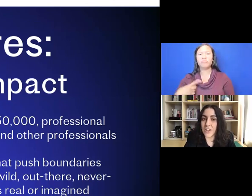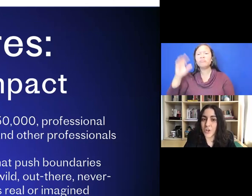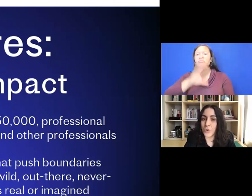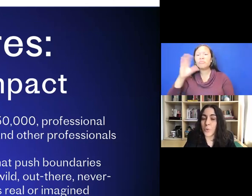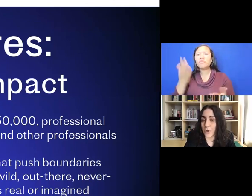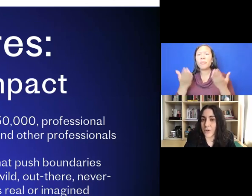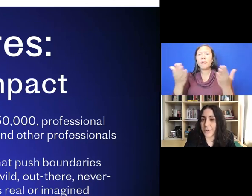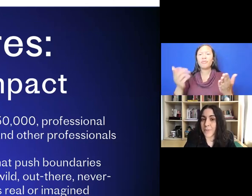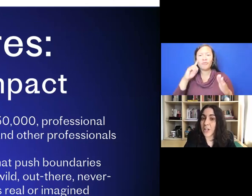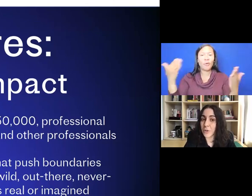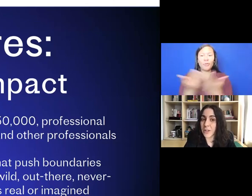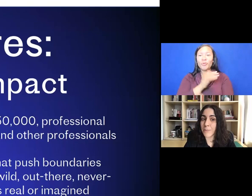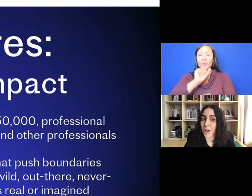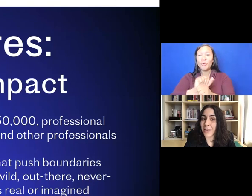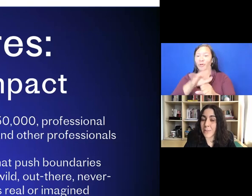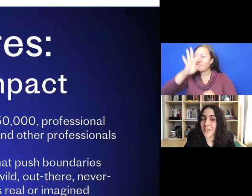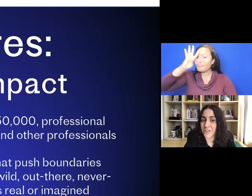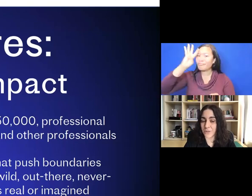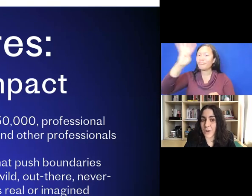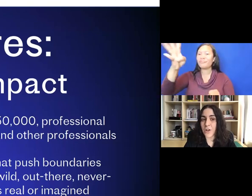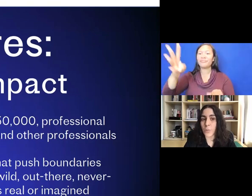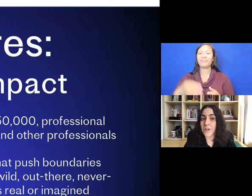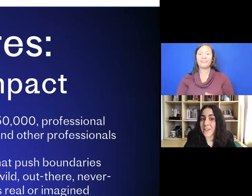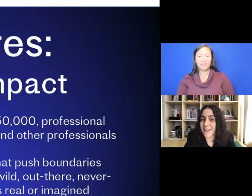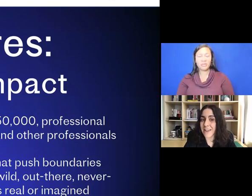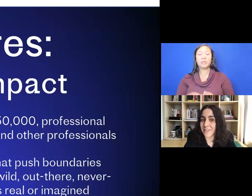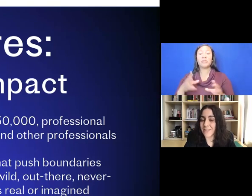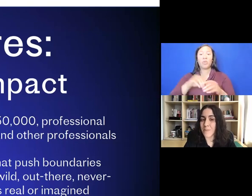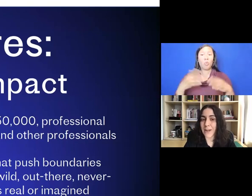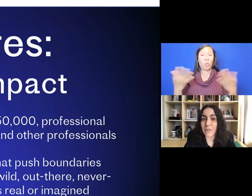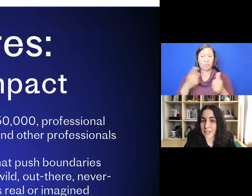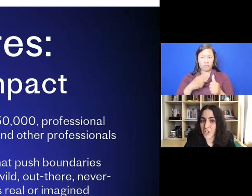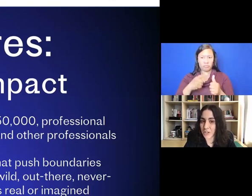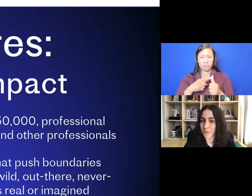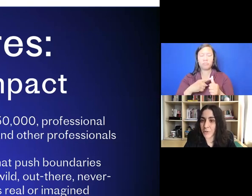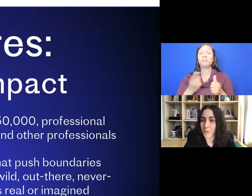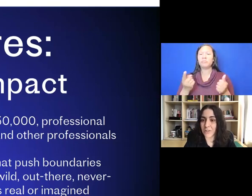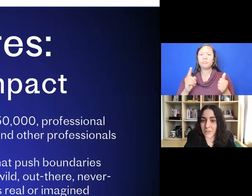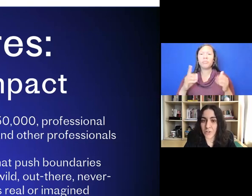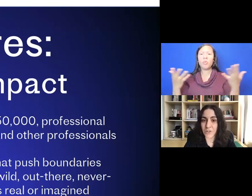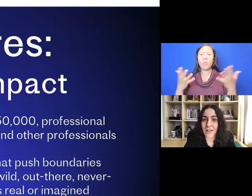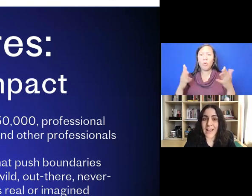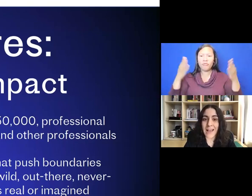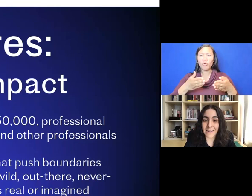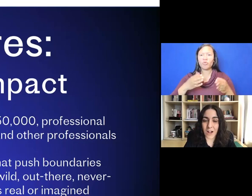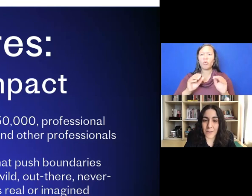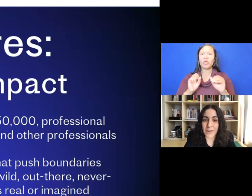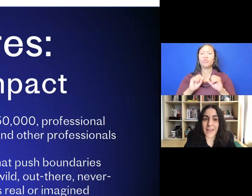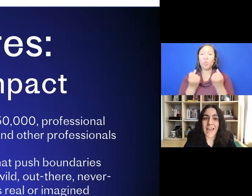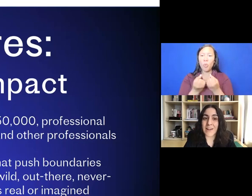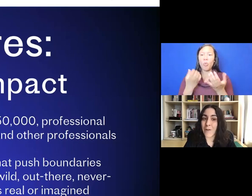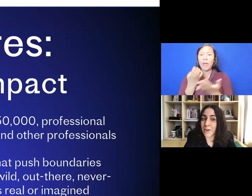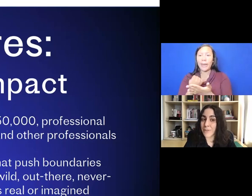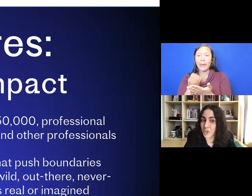new work, including but not limited to work that attends to the many relationships between social, economic,